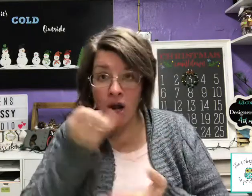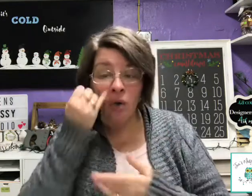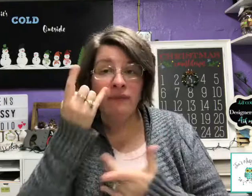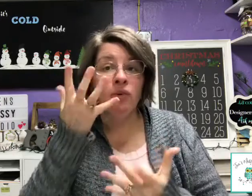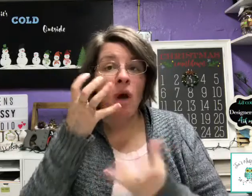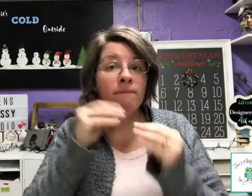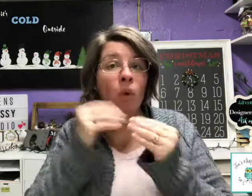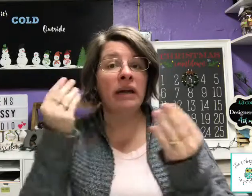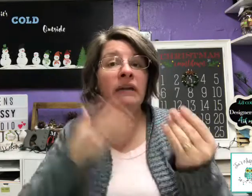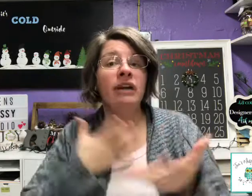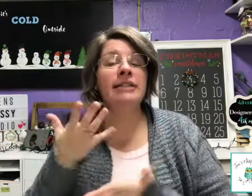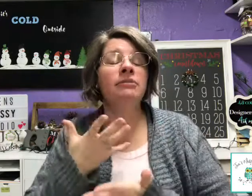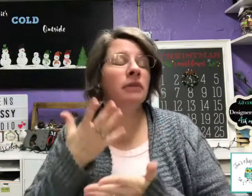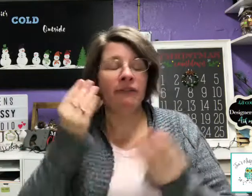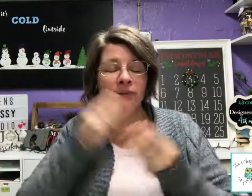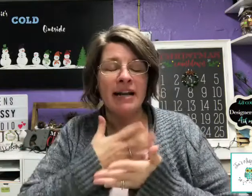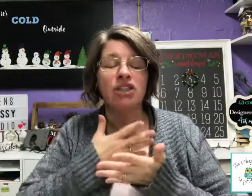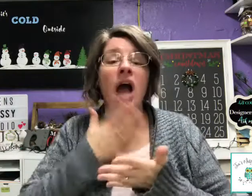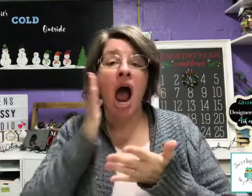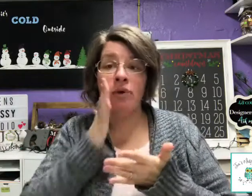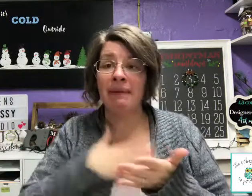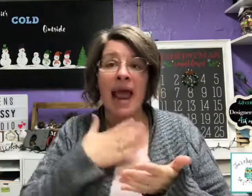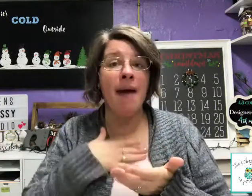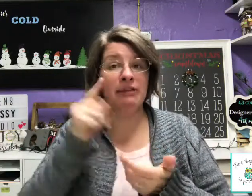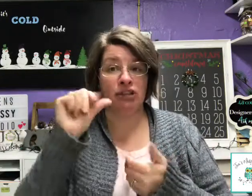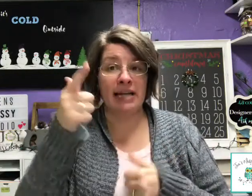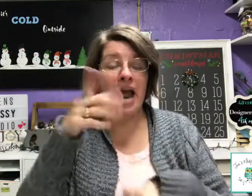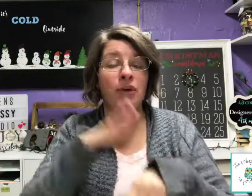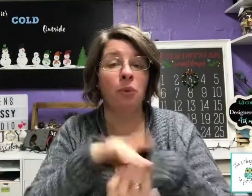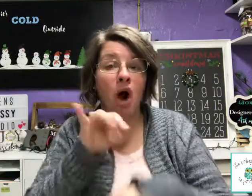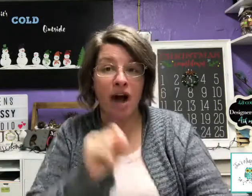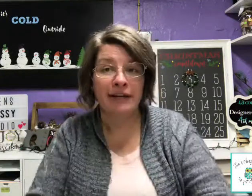on if you want more heavy information. I would be happy to tell you why. you.